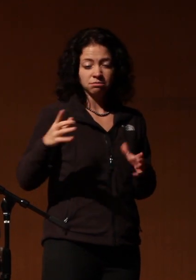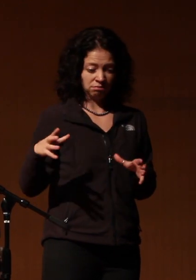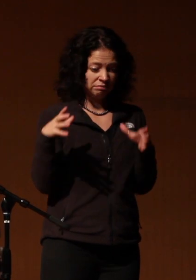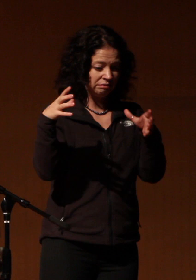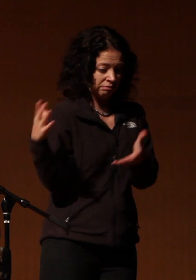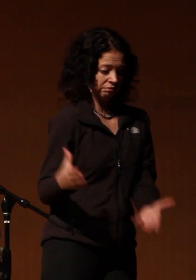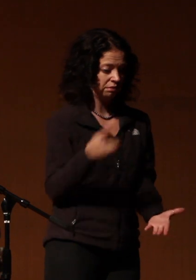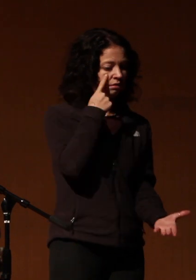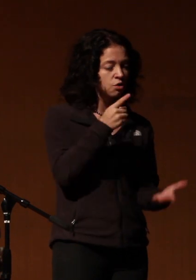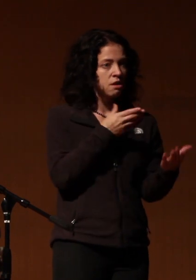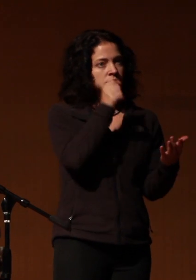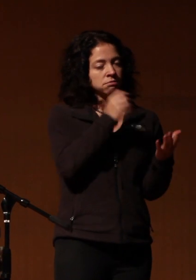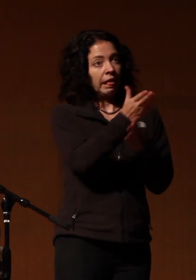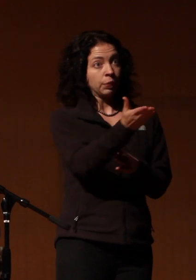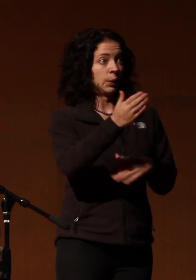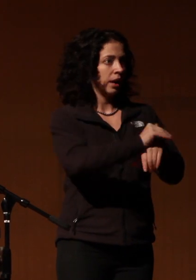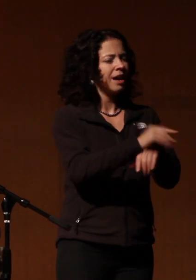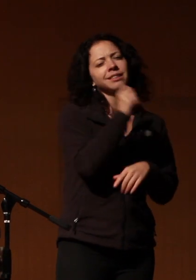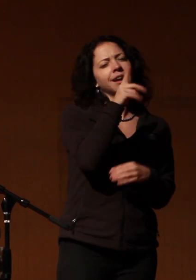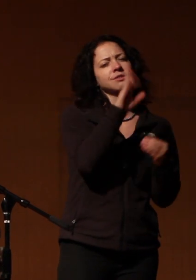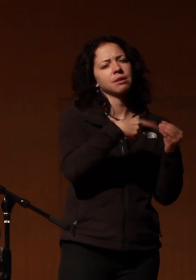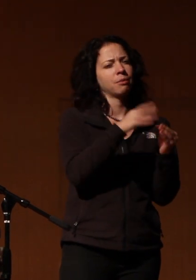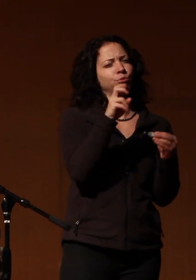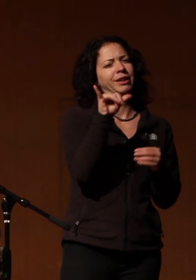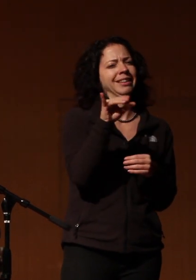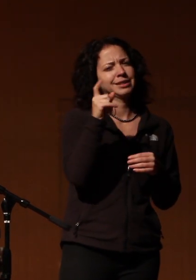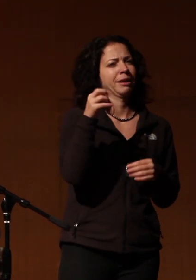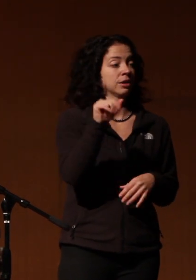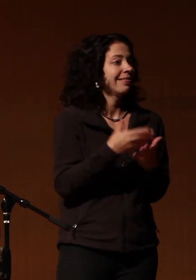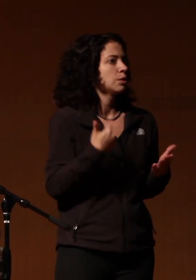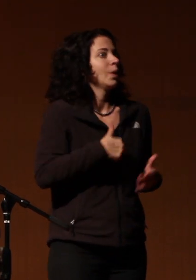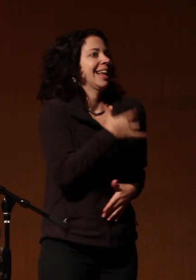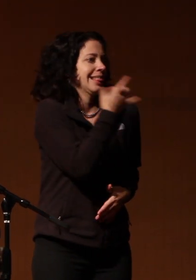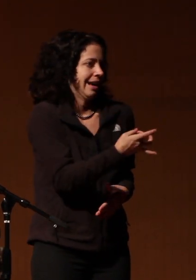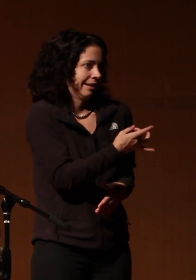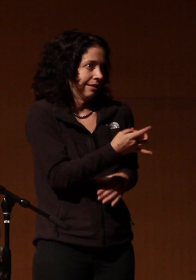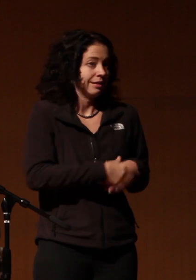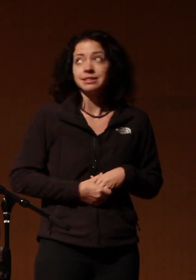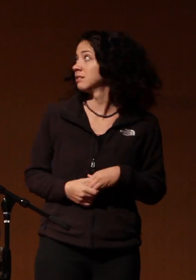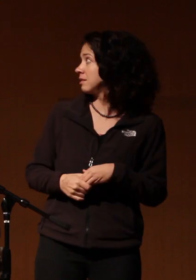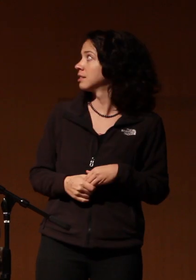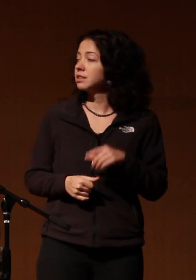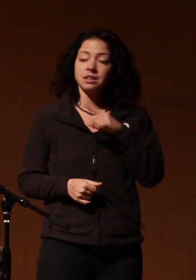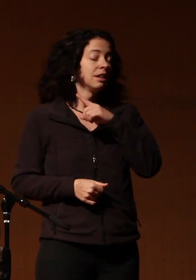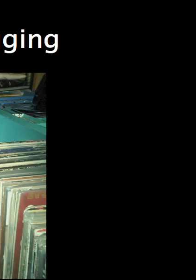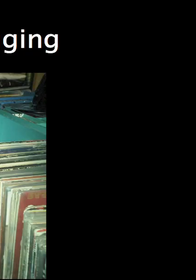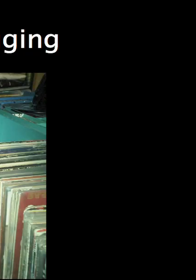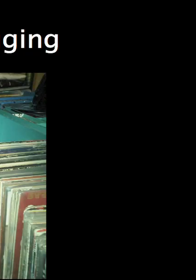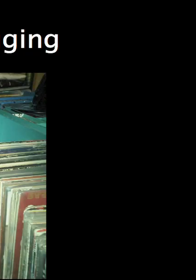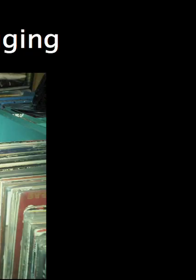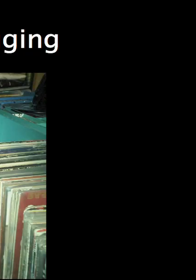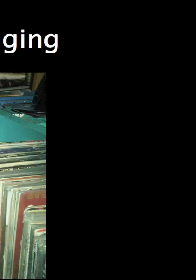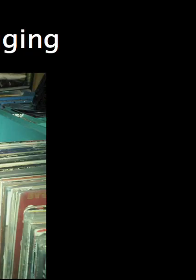favorite Britney Spears jam either like we're talking about things that we like and like if we don't have it we don't have it but to find a record back then it's